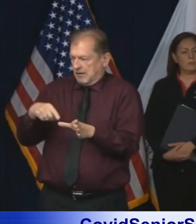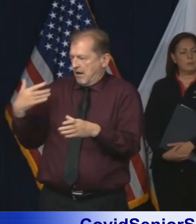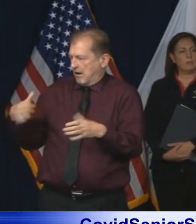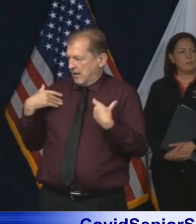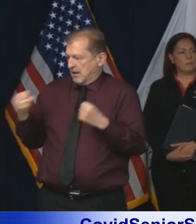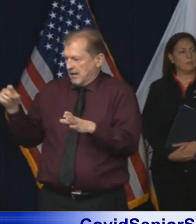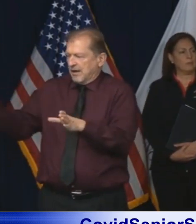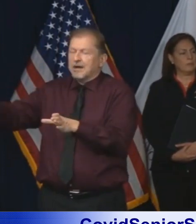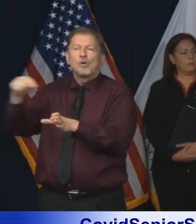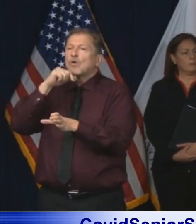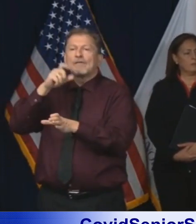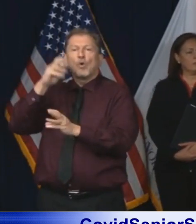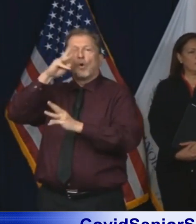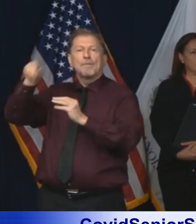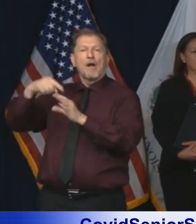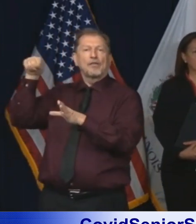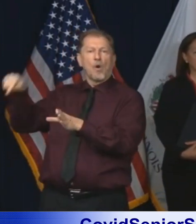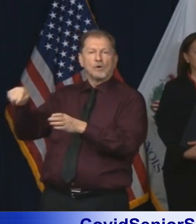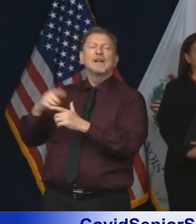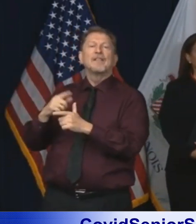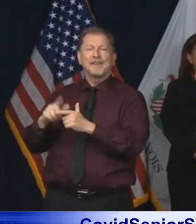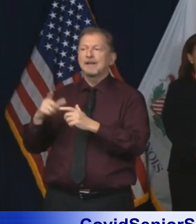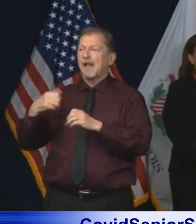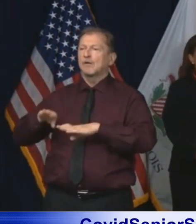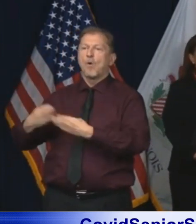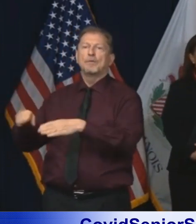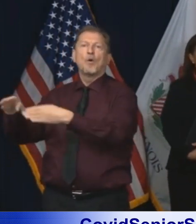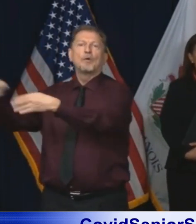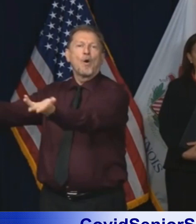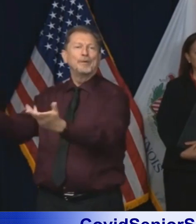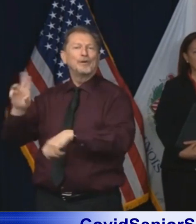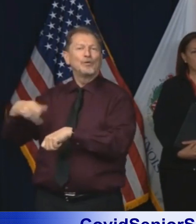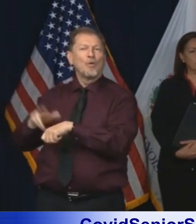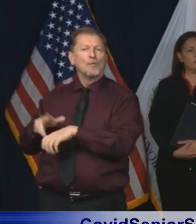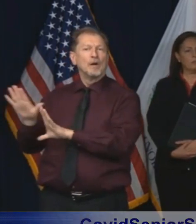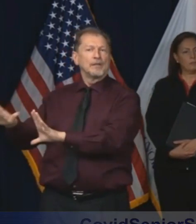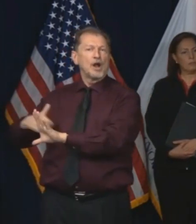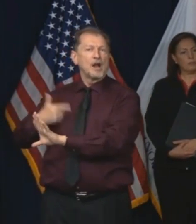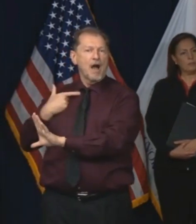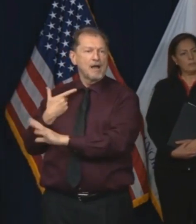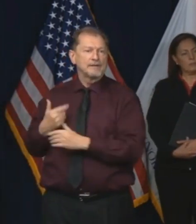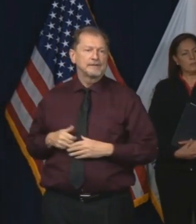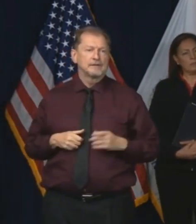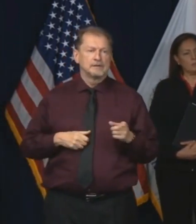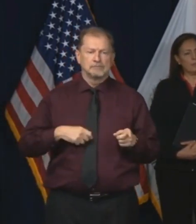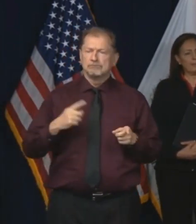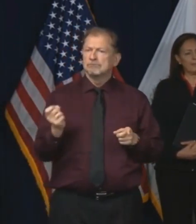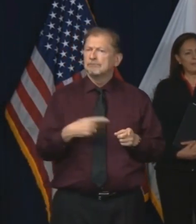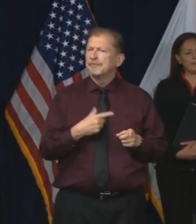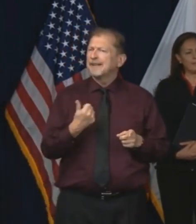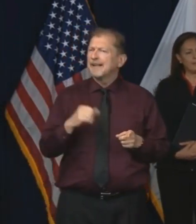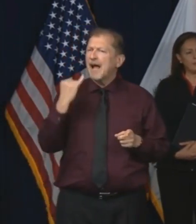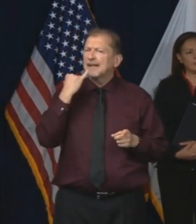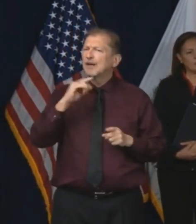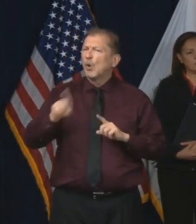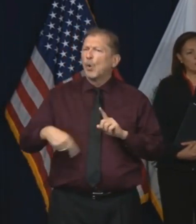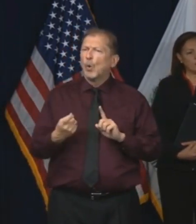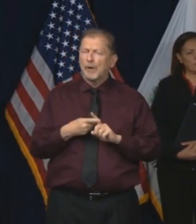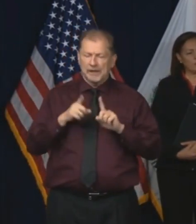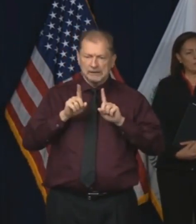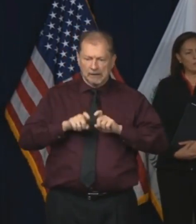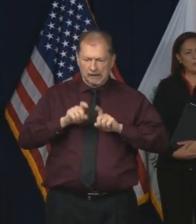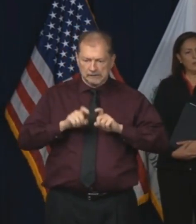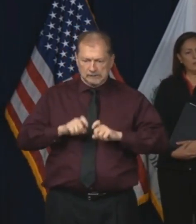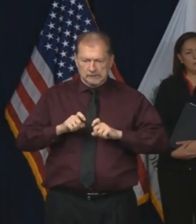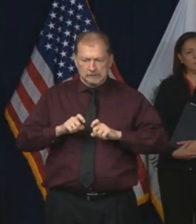for, you know, beginning to put life back to some semblance of normalcy. Dr. we have any sort of timeline on when they